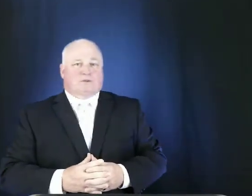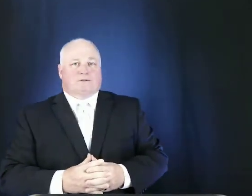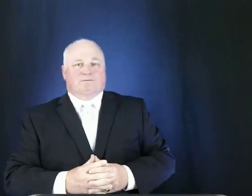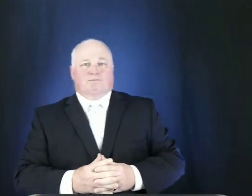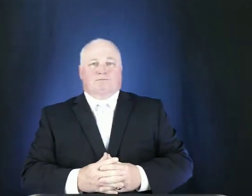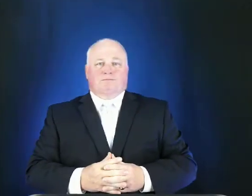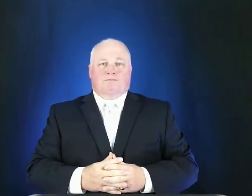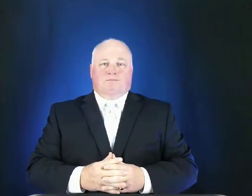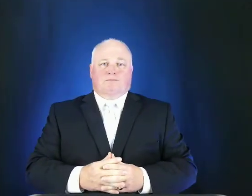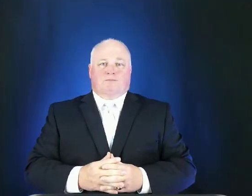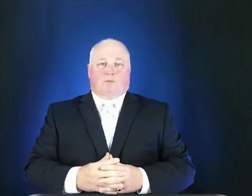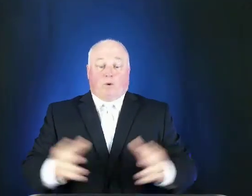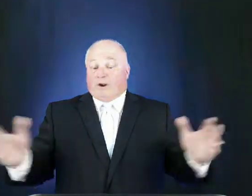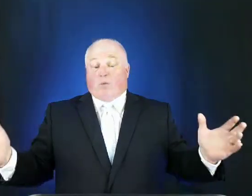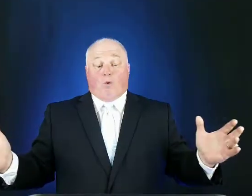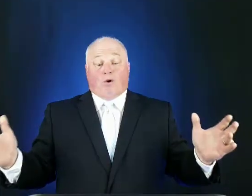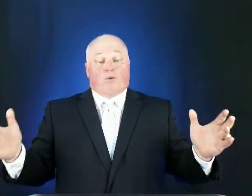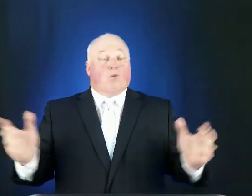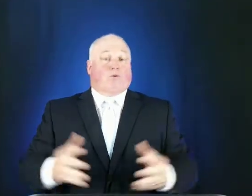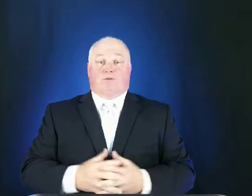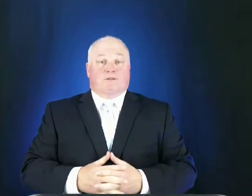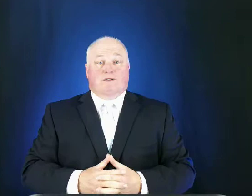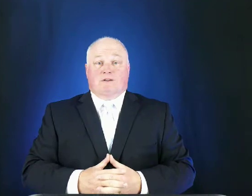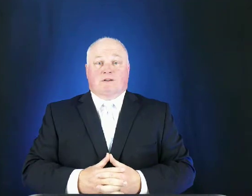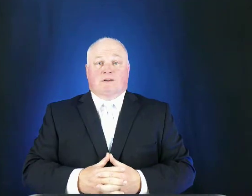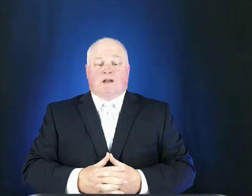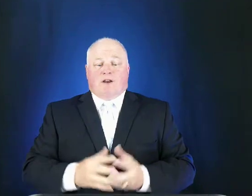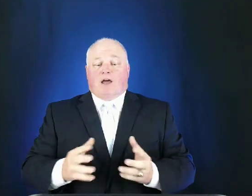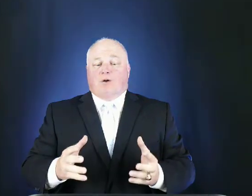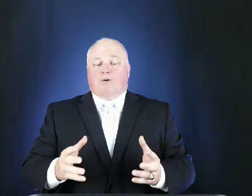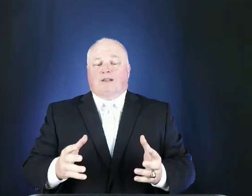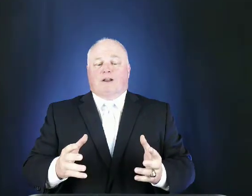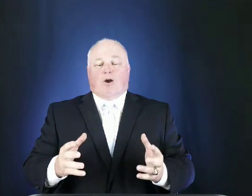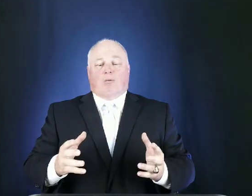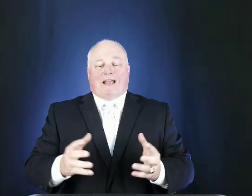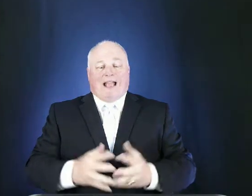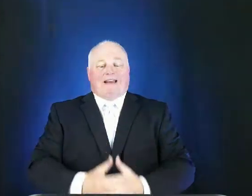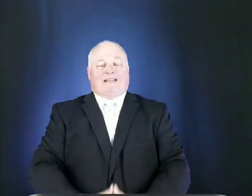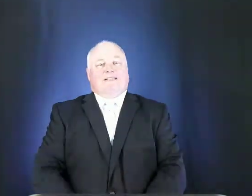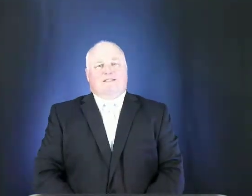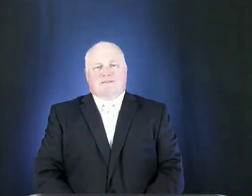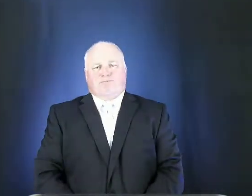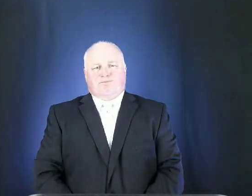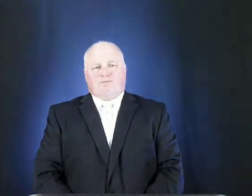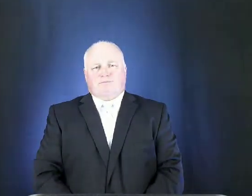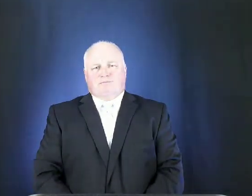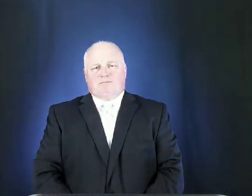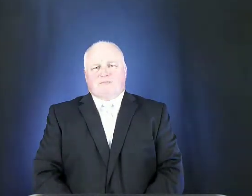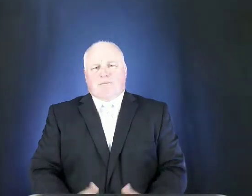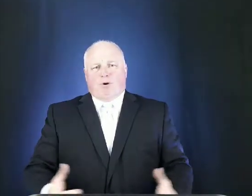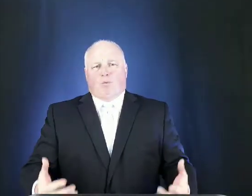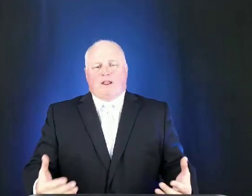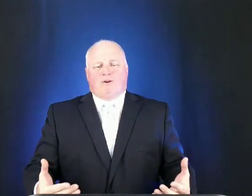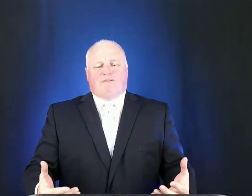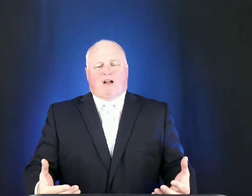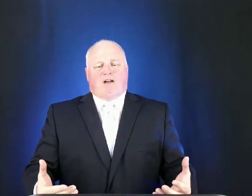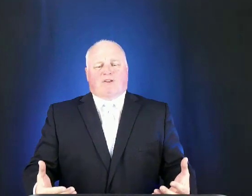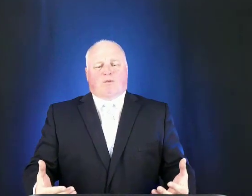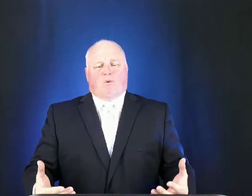we're in a war of the worlds not only are we aliens but we are involved in a war